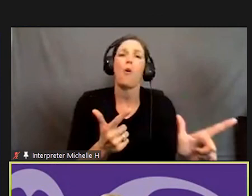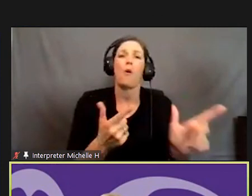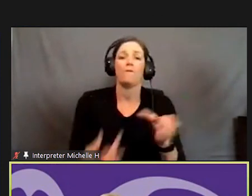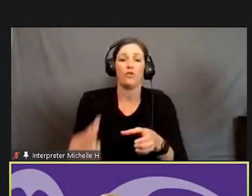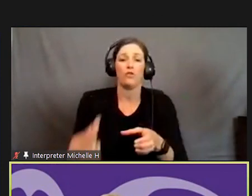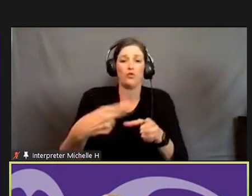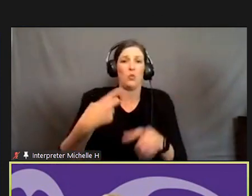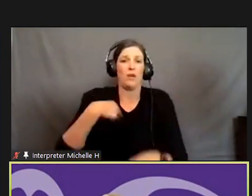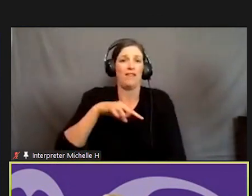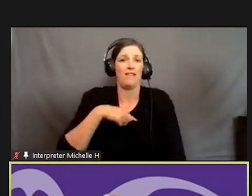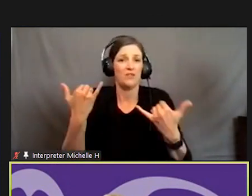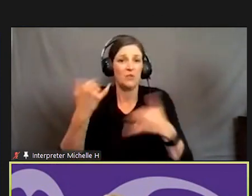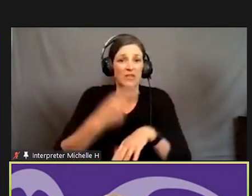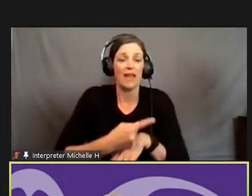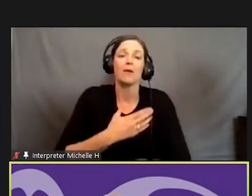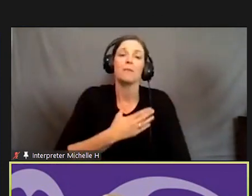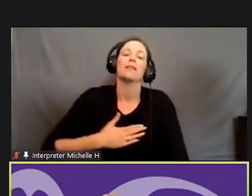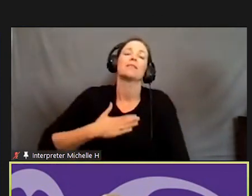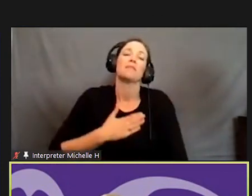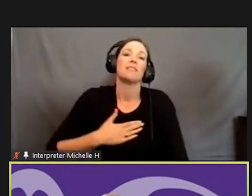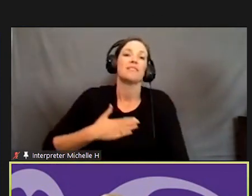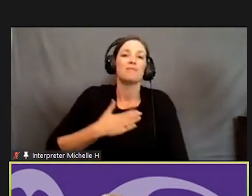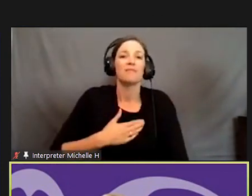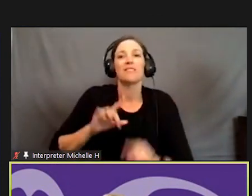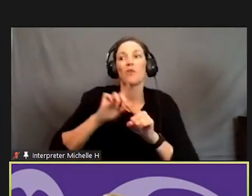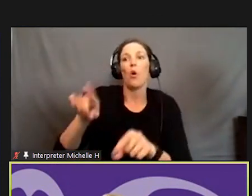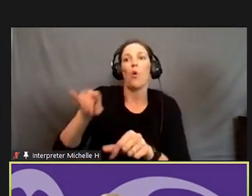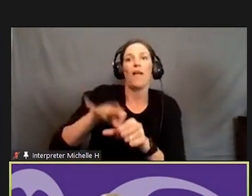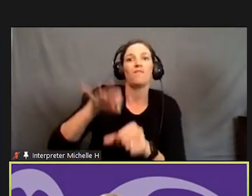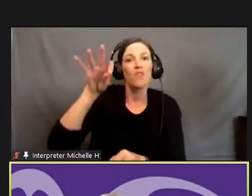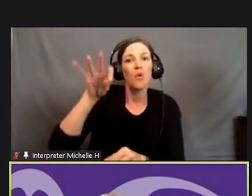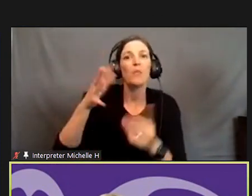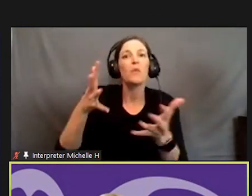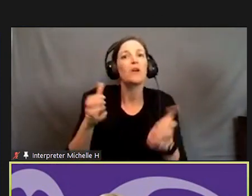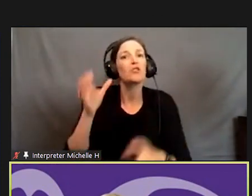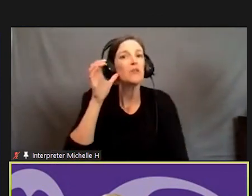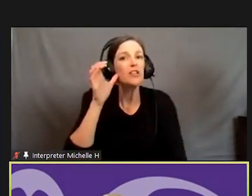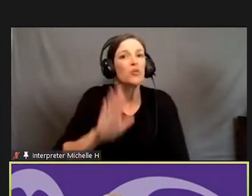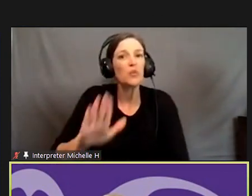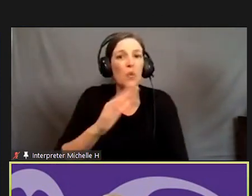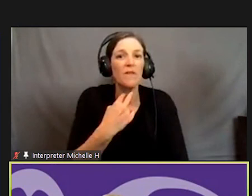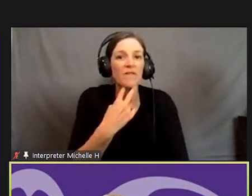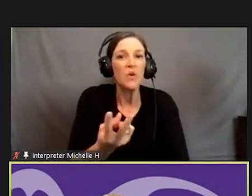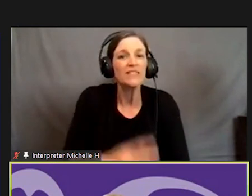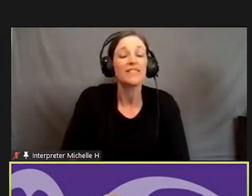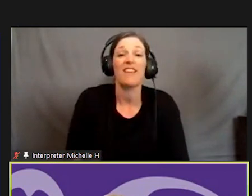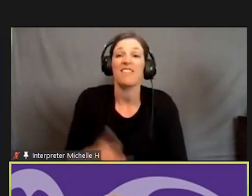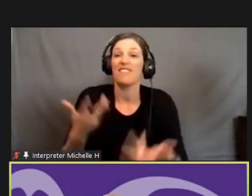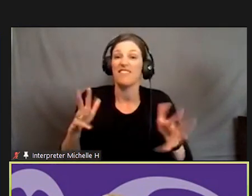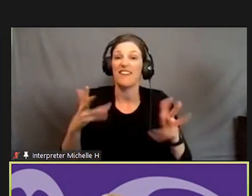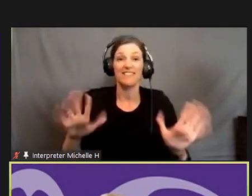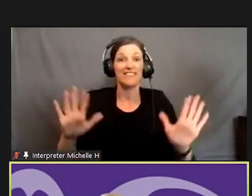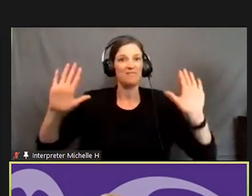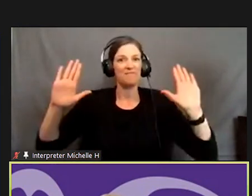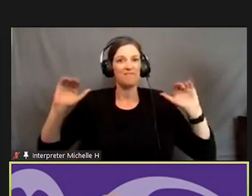us today. And please, please, please go and vote. We want to hear your voices. And that's it. Bye.